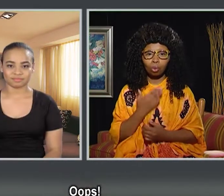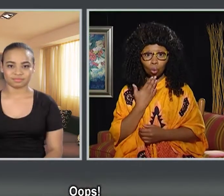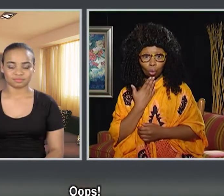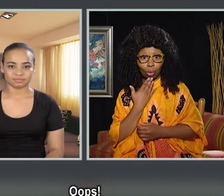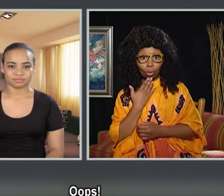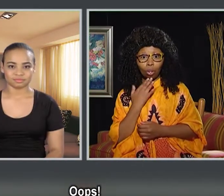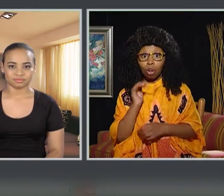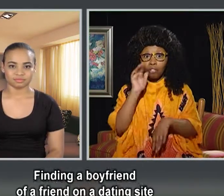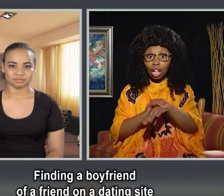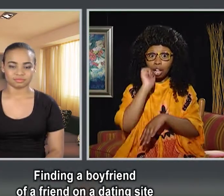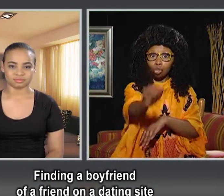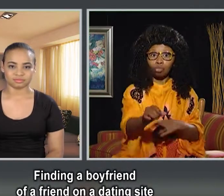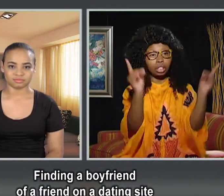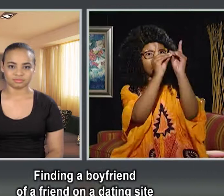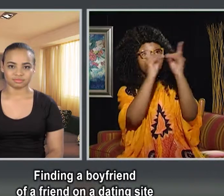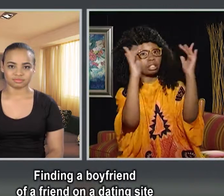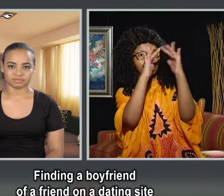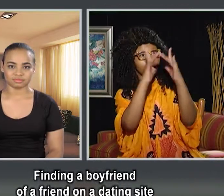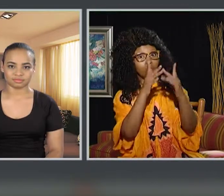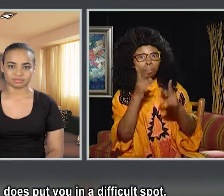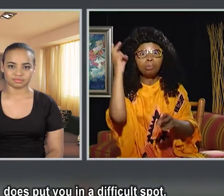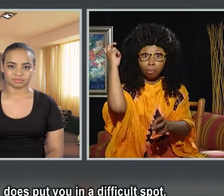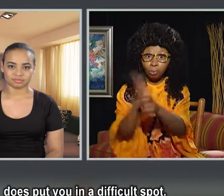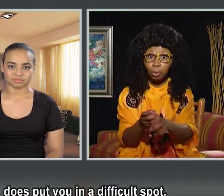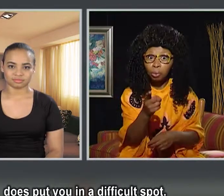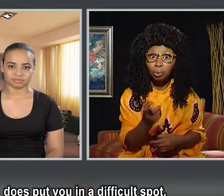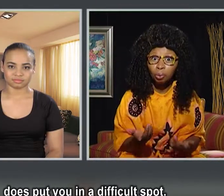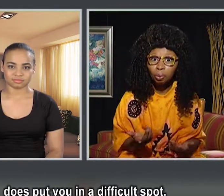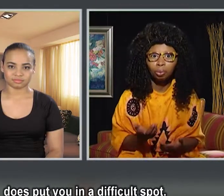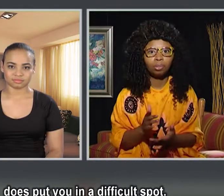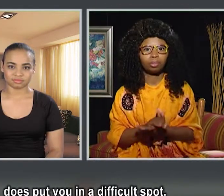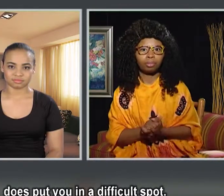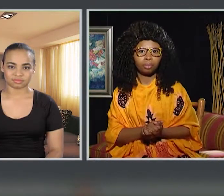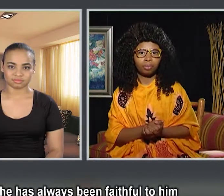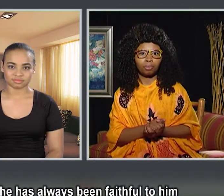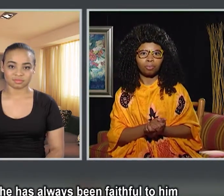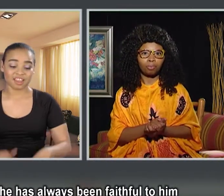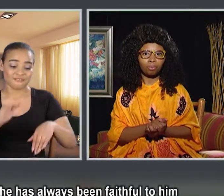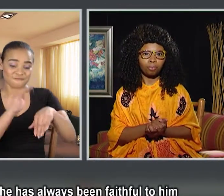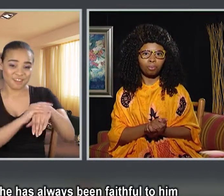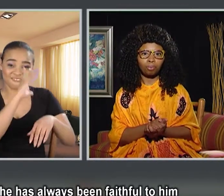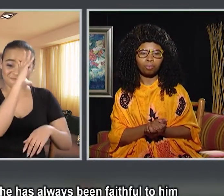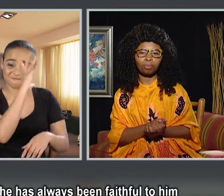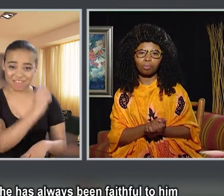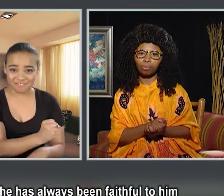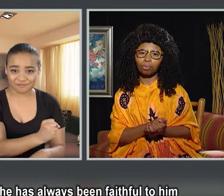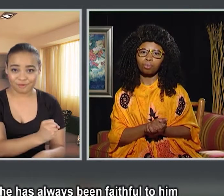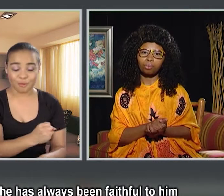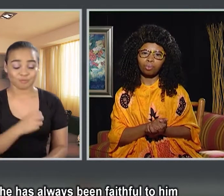Oops! Finding a boyfriend of a friend on a dating site does put you in a difficult spot. She's always been faithful to him,